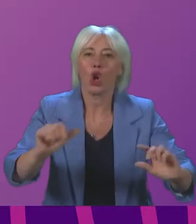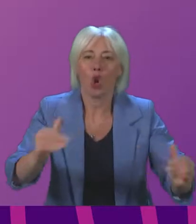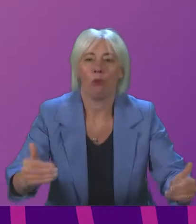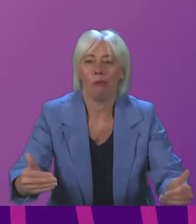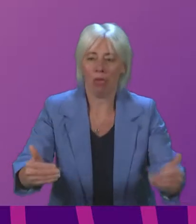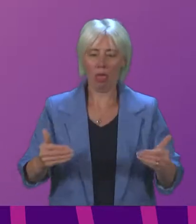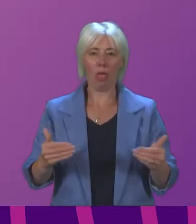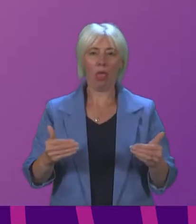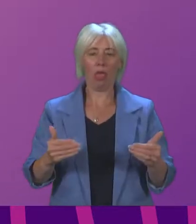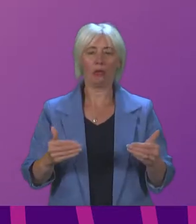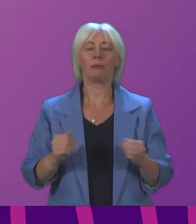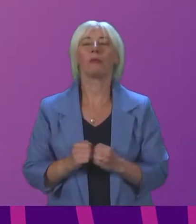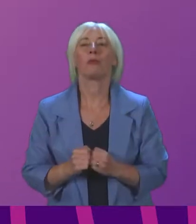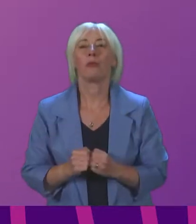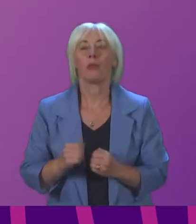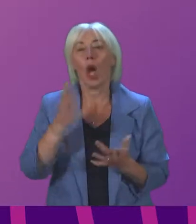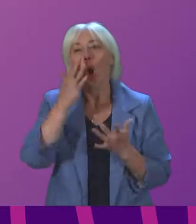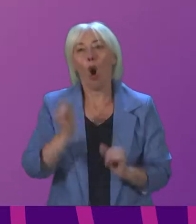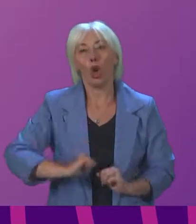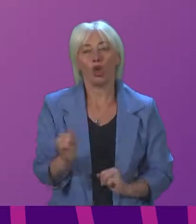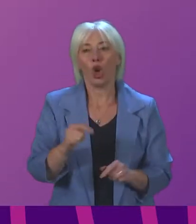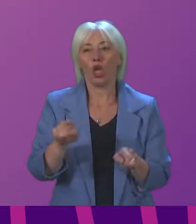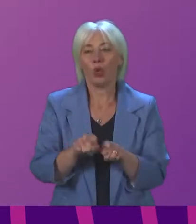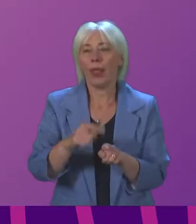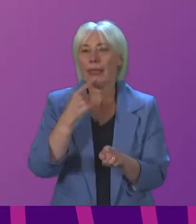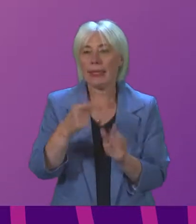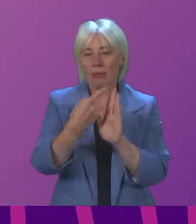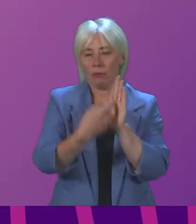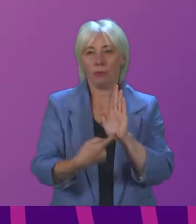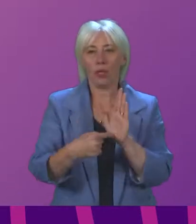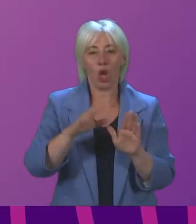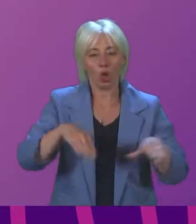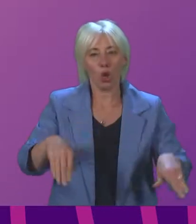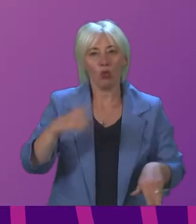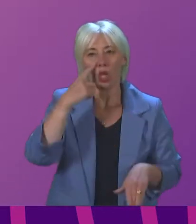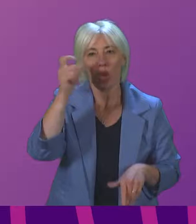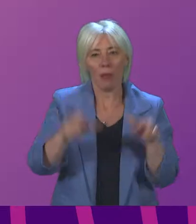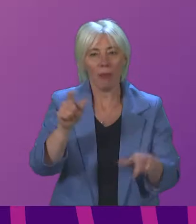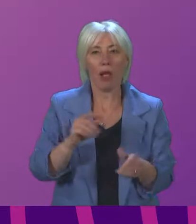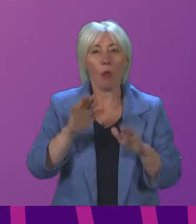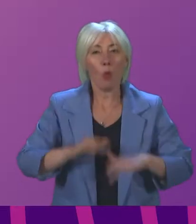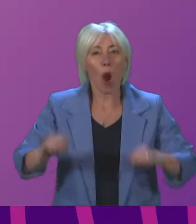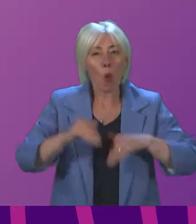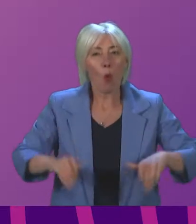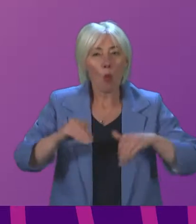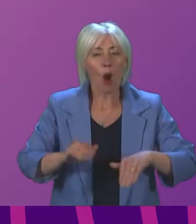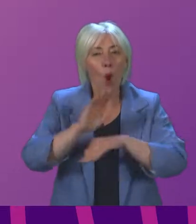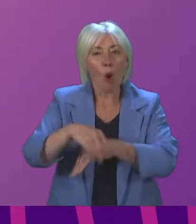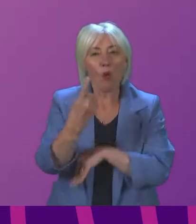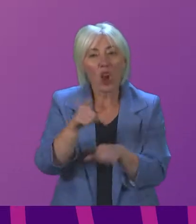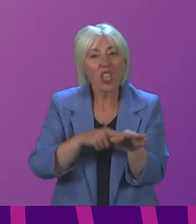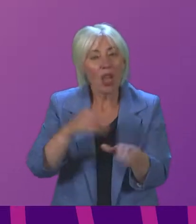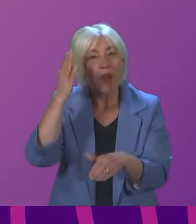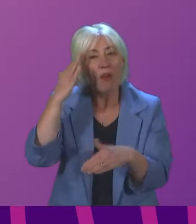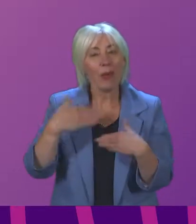Audit Scotland has also reported that the number of children and young people waiting for more than a year for mental health treatment has